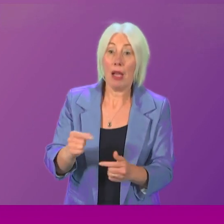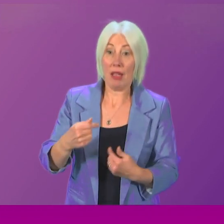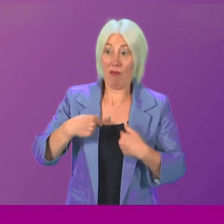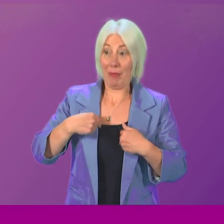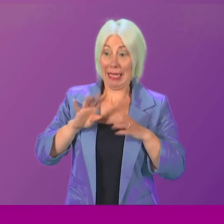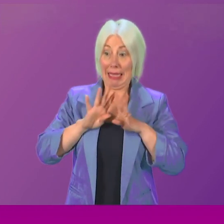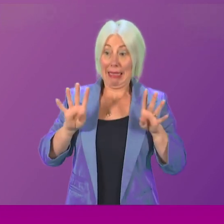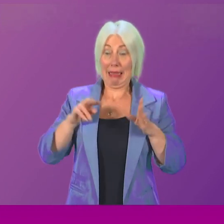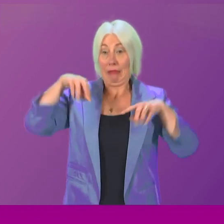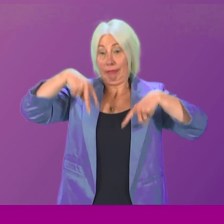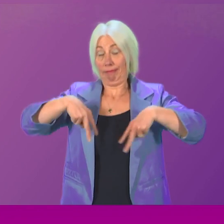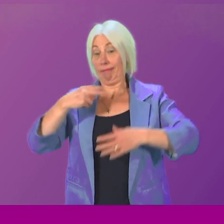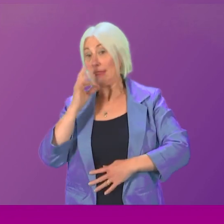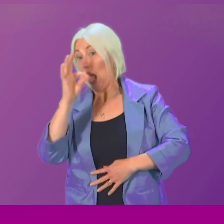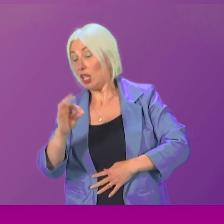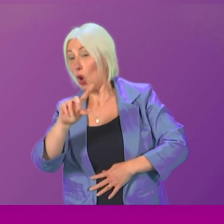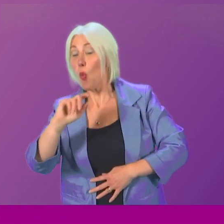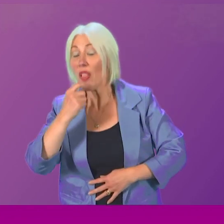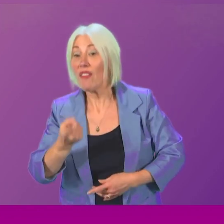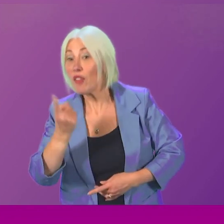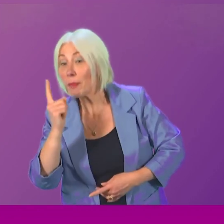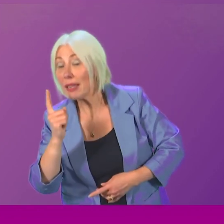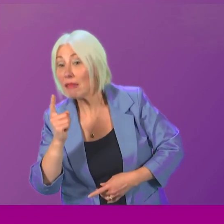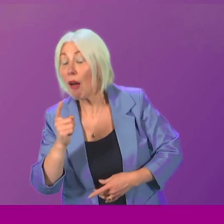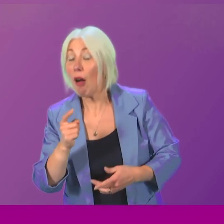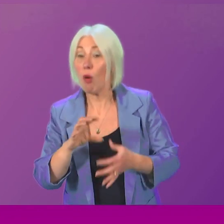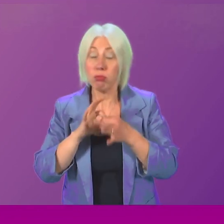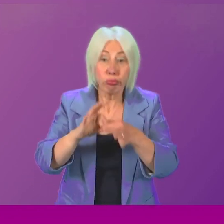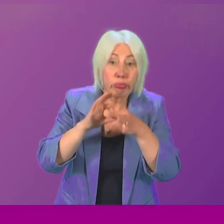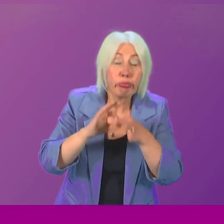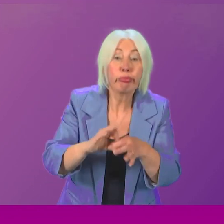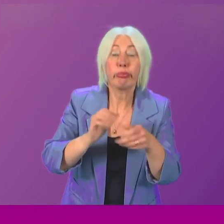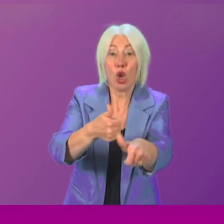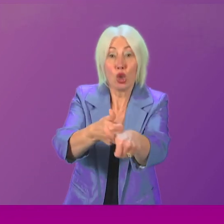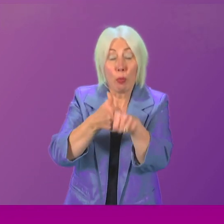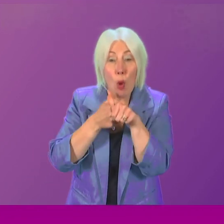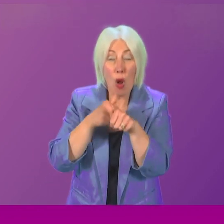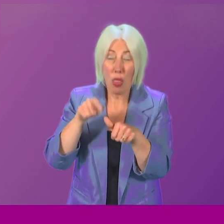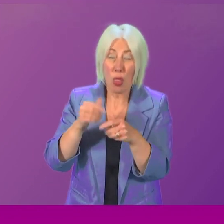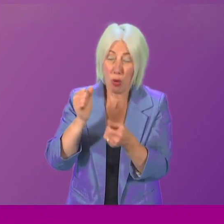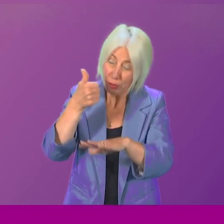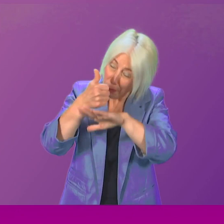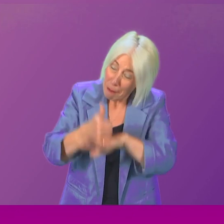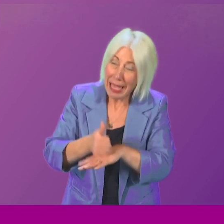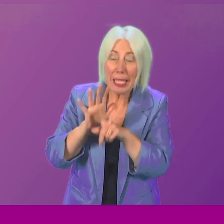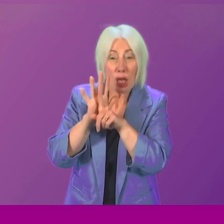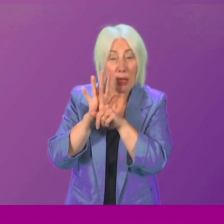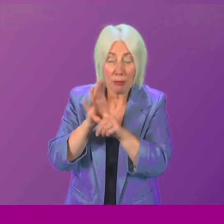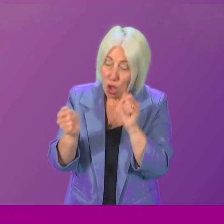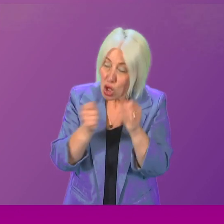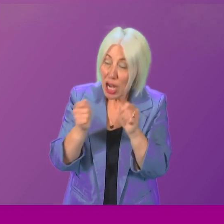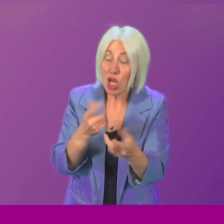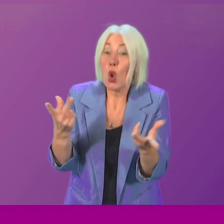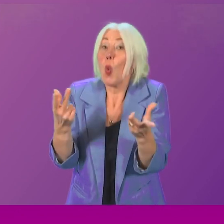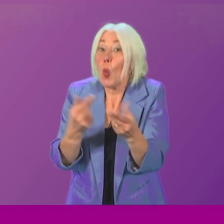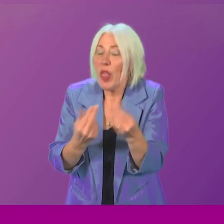backbencher will the First Minister support and work with me to push for these fundamental changes with the new First Minister so that